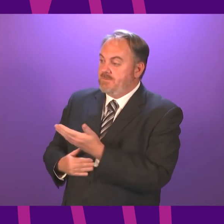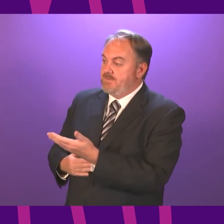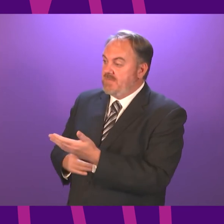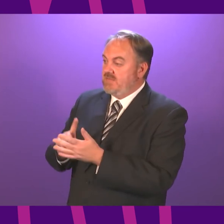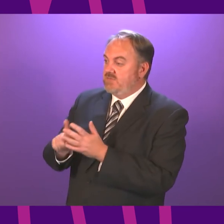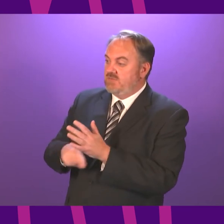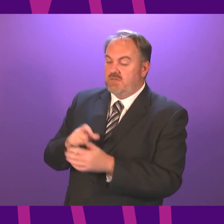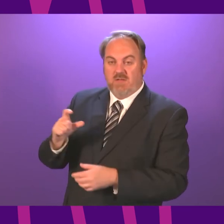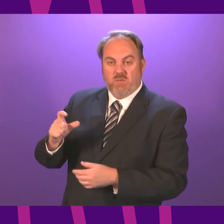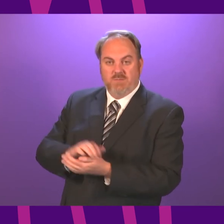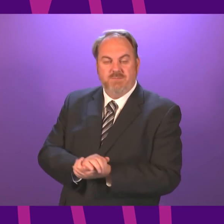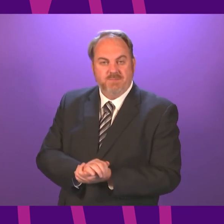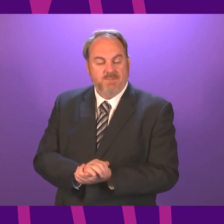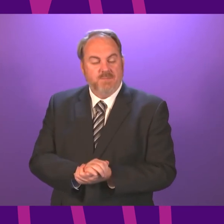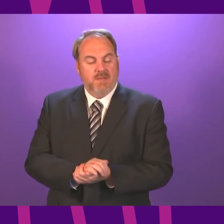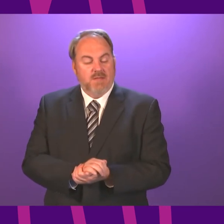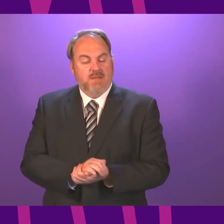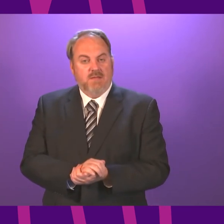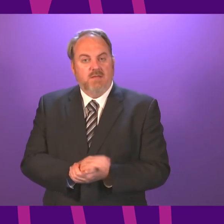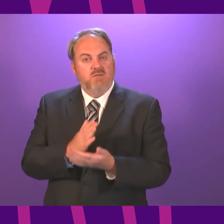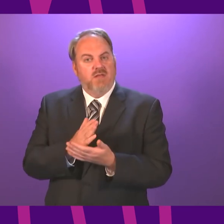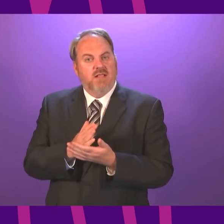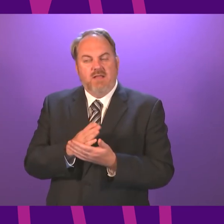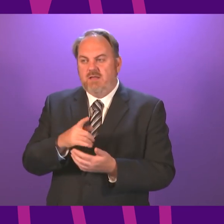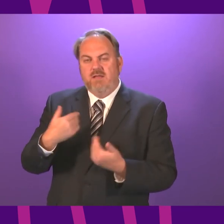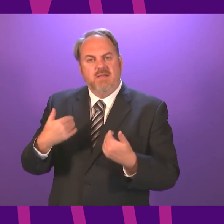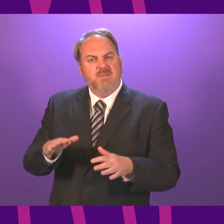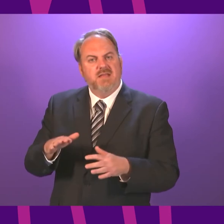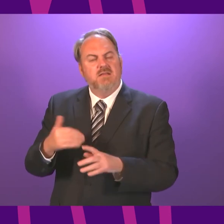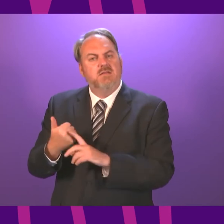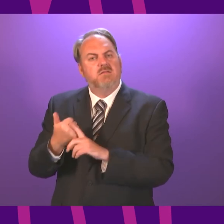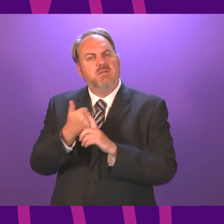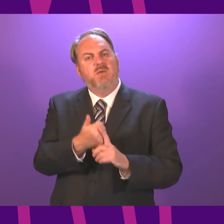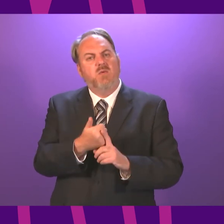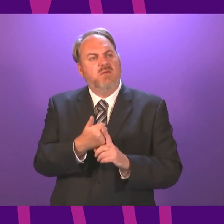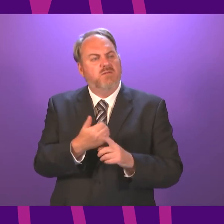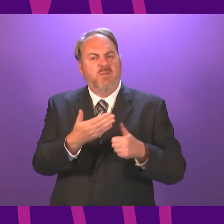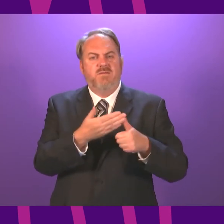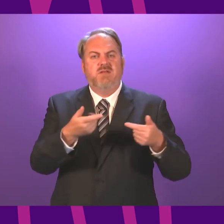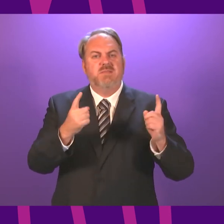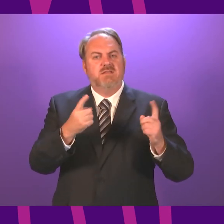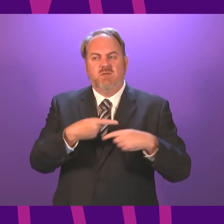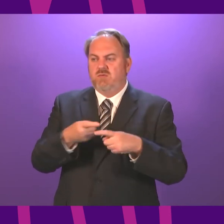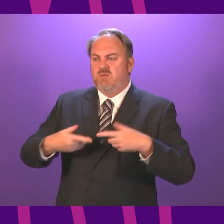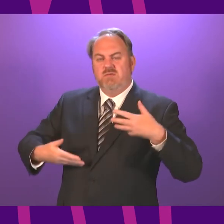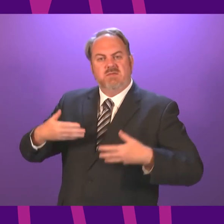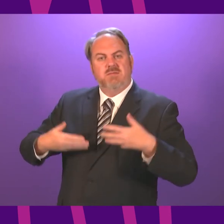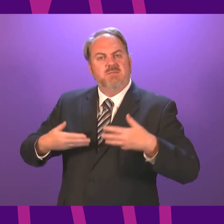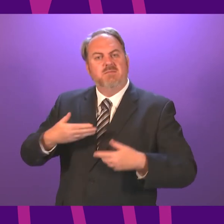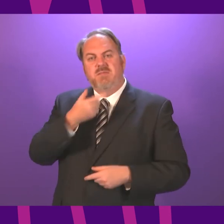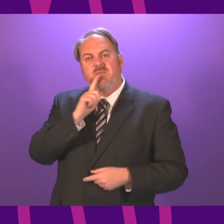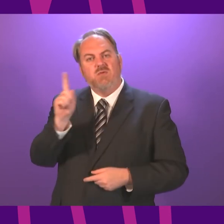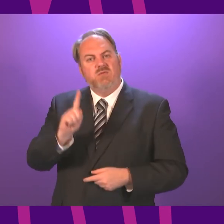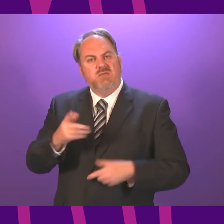One welcome success of the pandemic has been the support offered to the First Minister by signers, and on behalf of the deaf